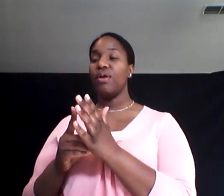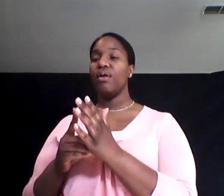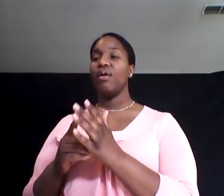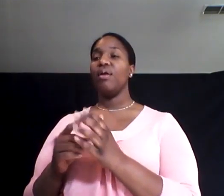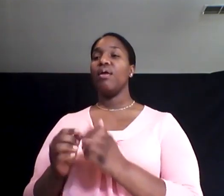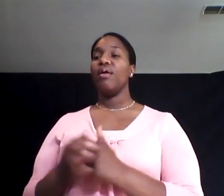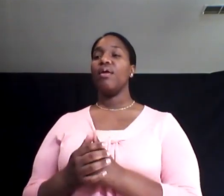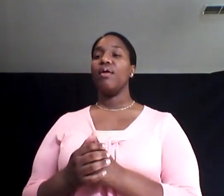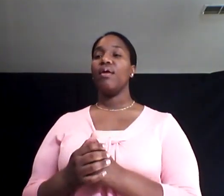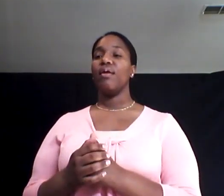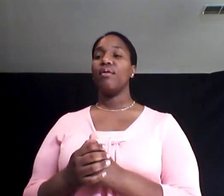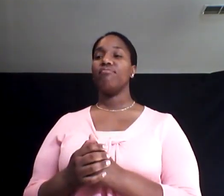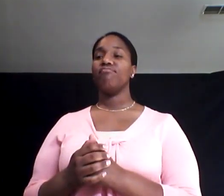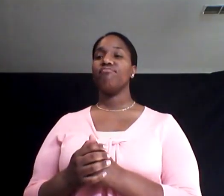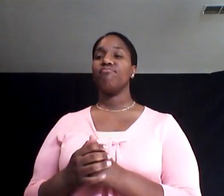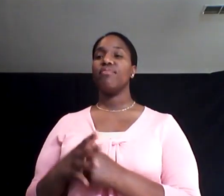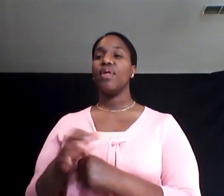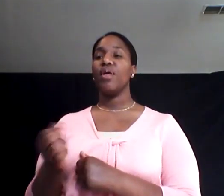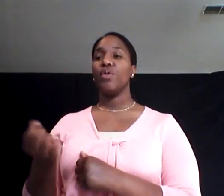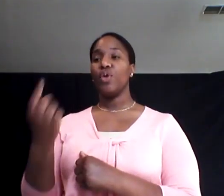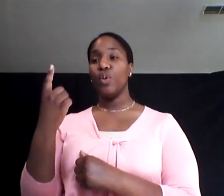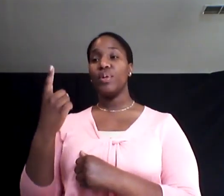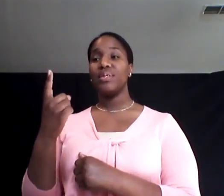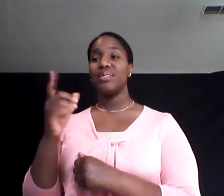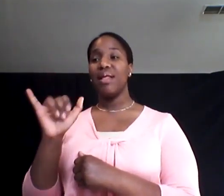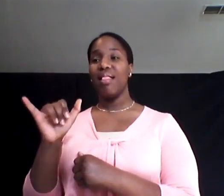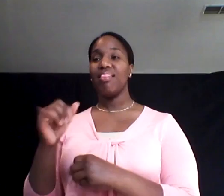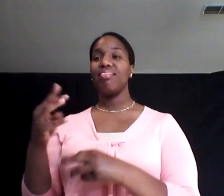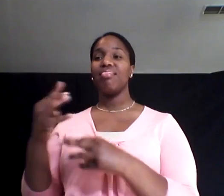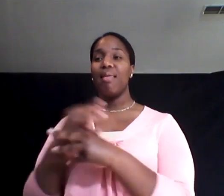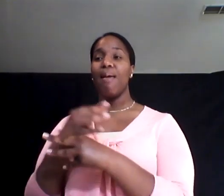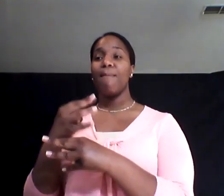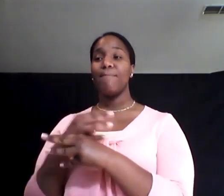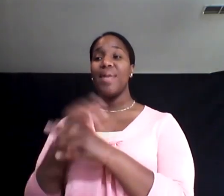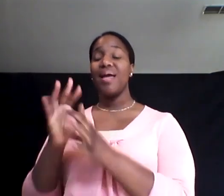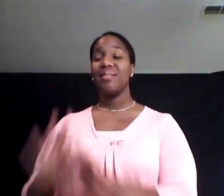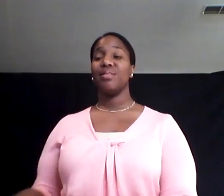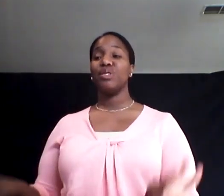It's a new class. I think it's a class for sophomores.